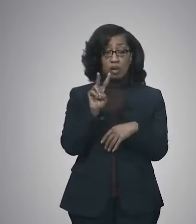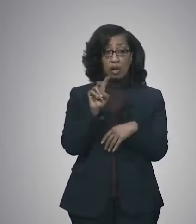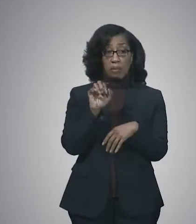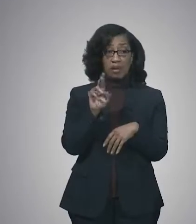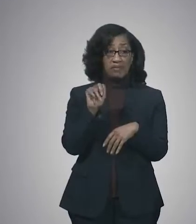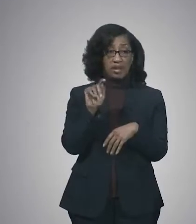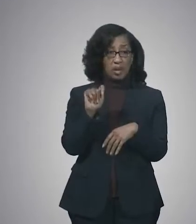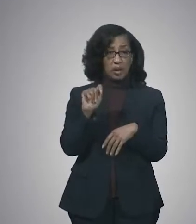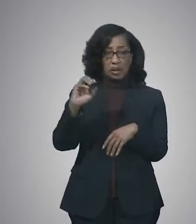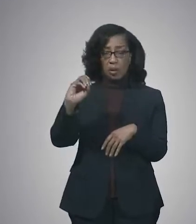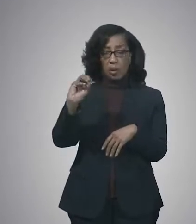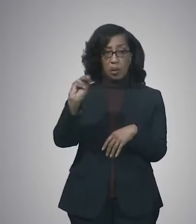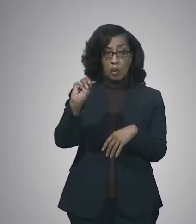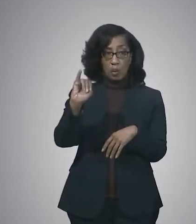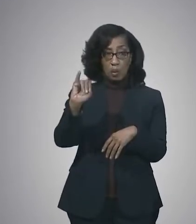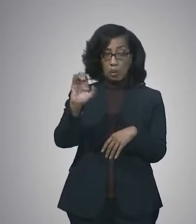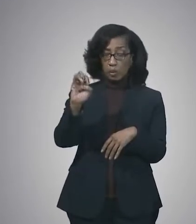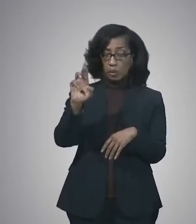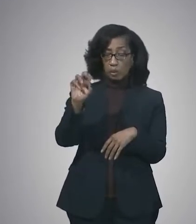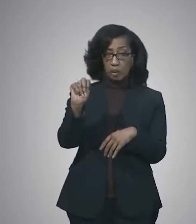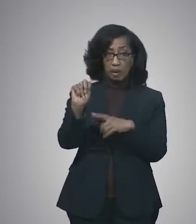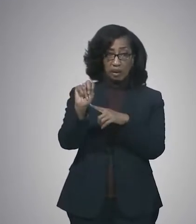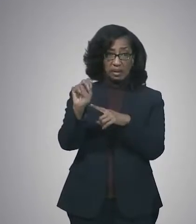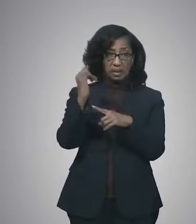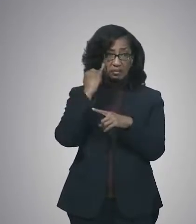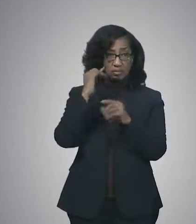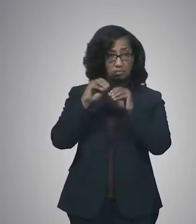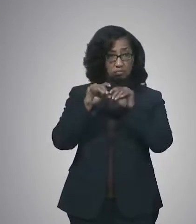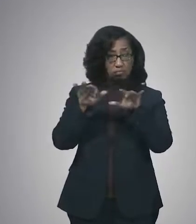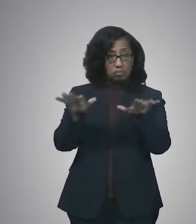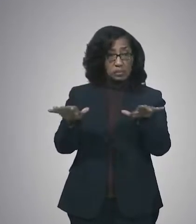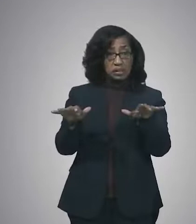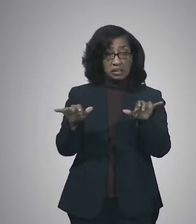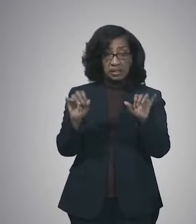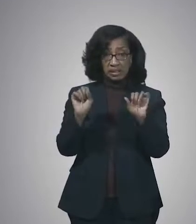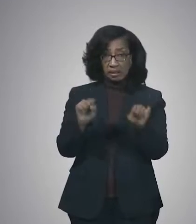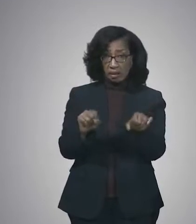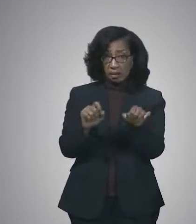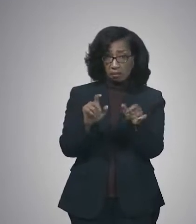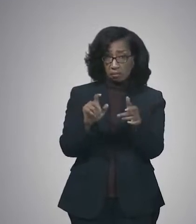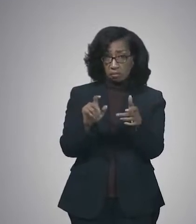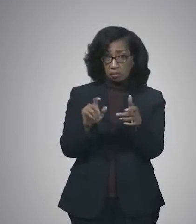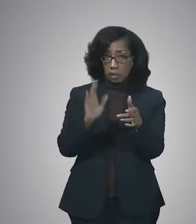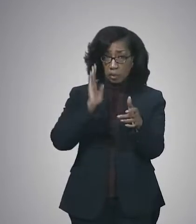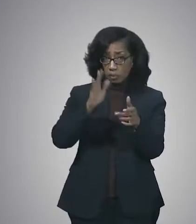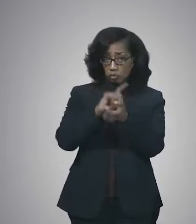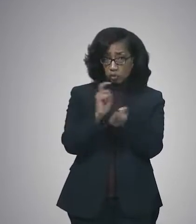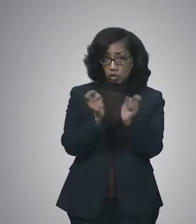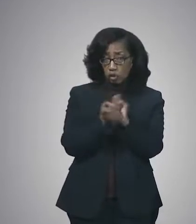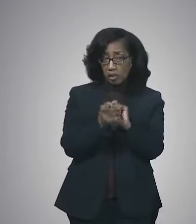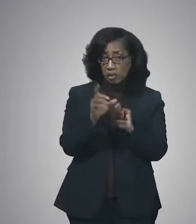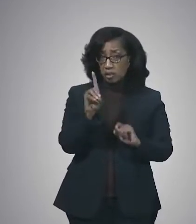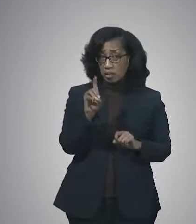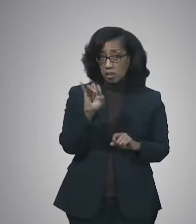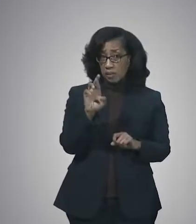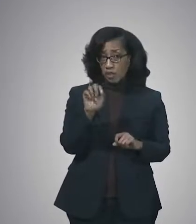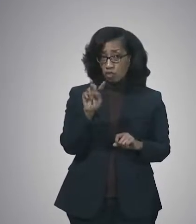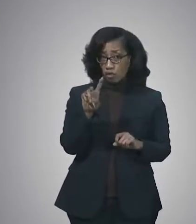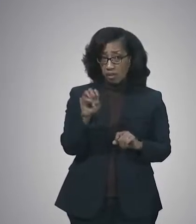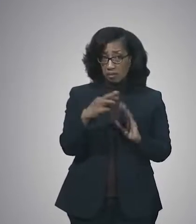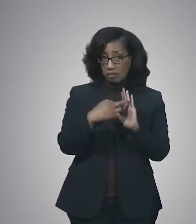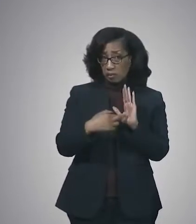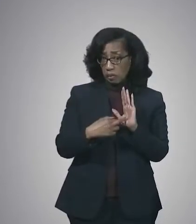the directive be updated and could people, will there be more than,